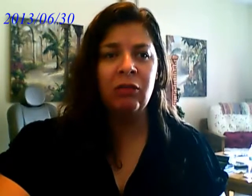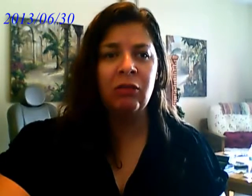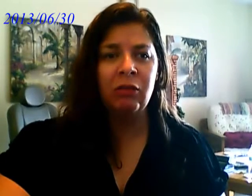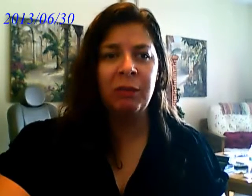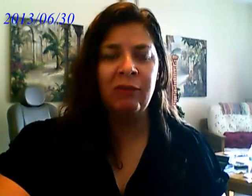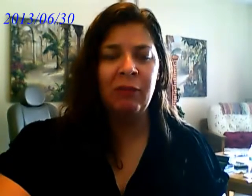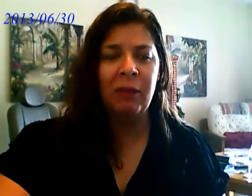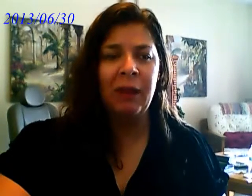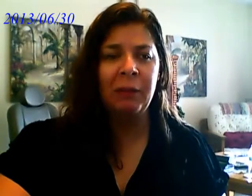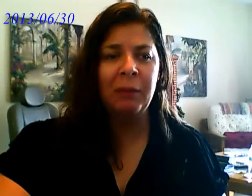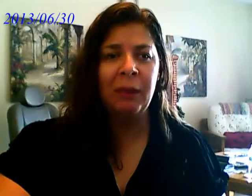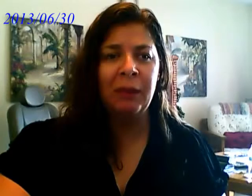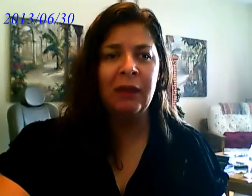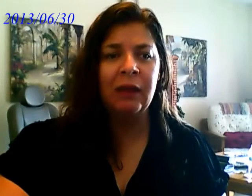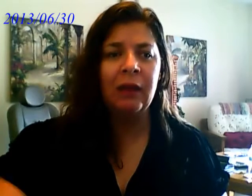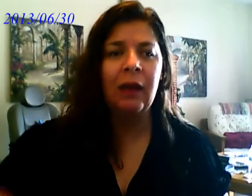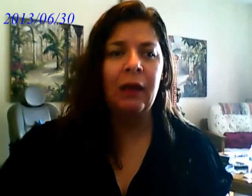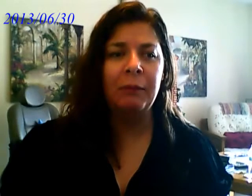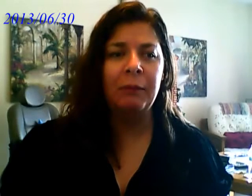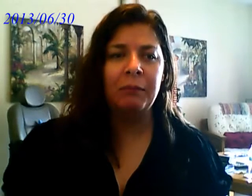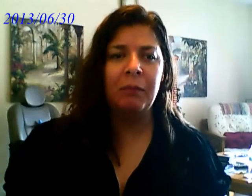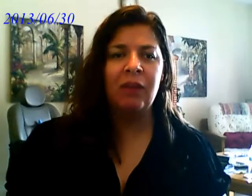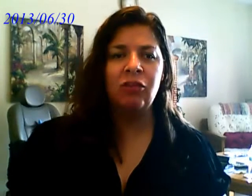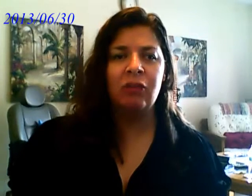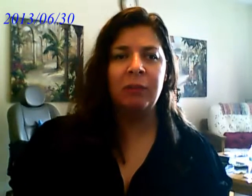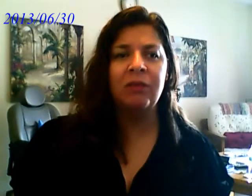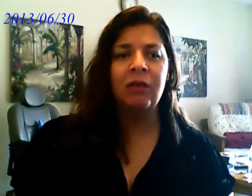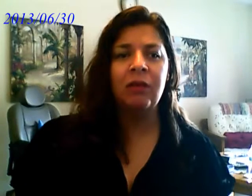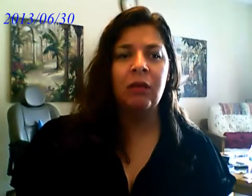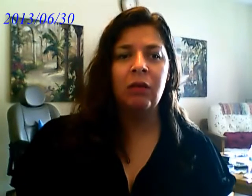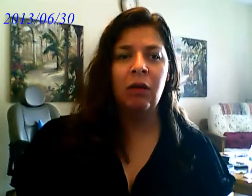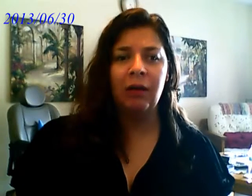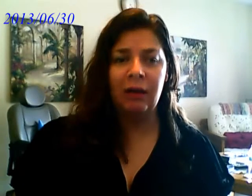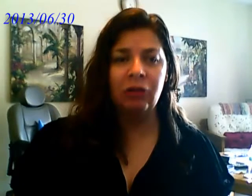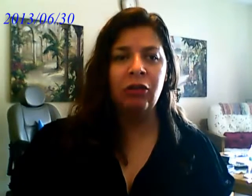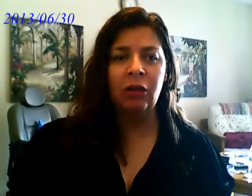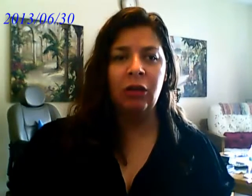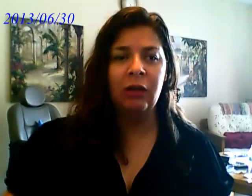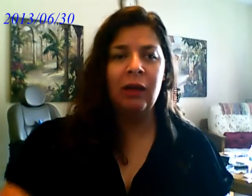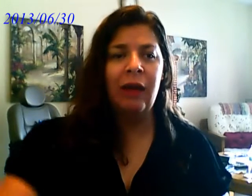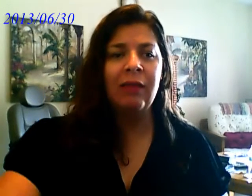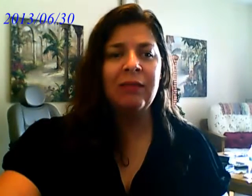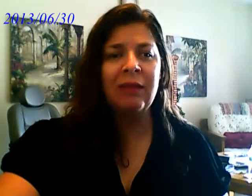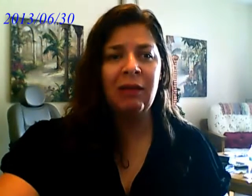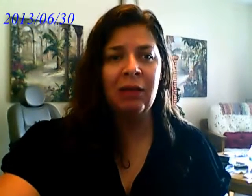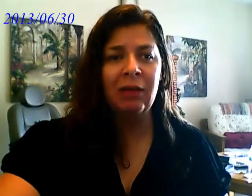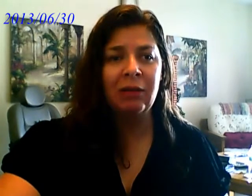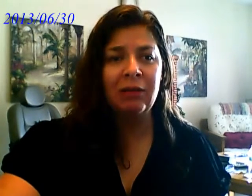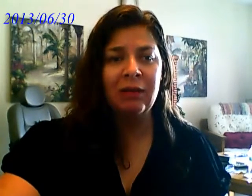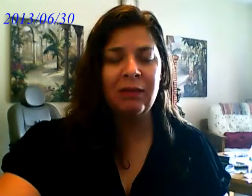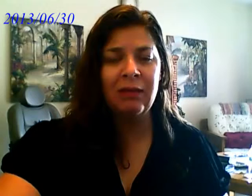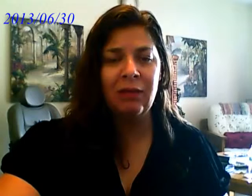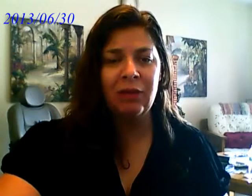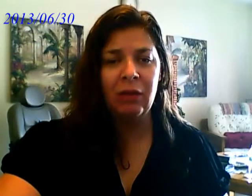going to be from my upcoming manuscript, Hard Linger to Look, and this is how it goes. This is Love Song.